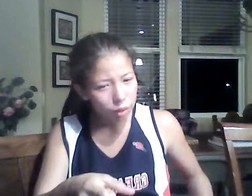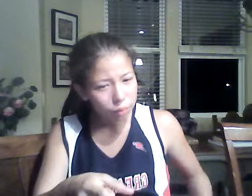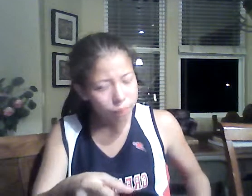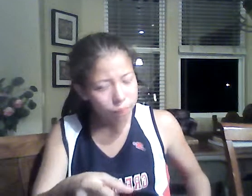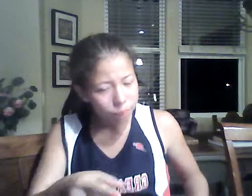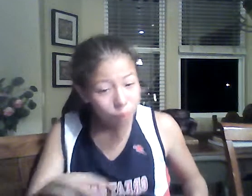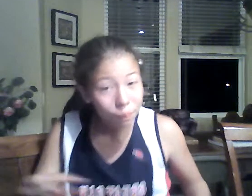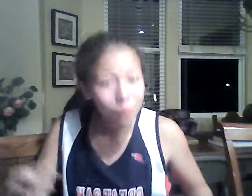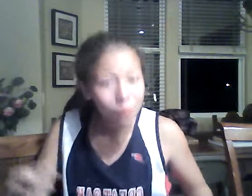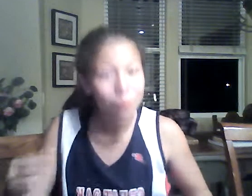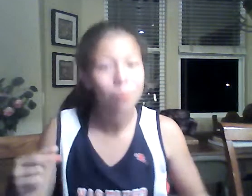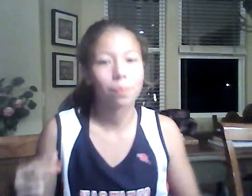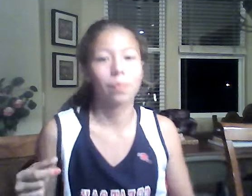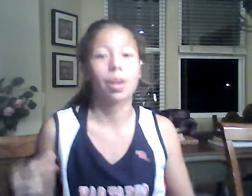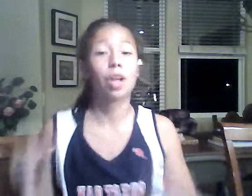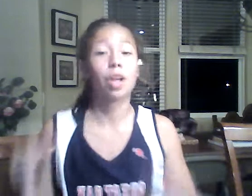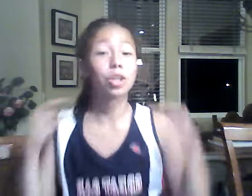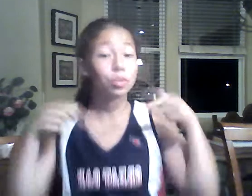Oh my god, that piece of all my name.